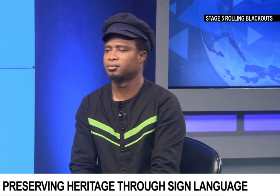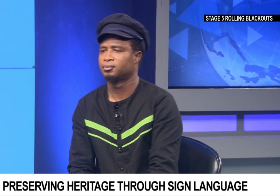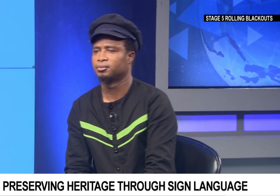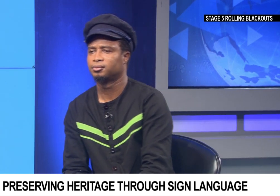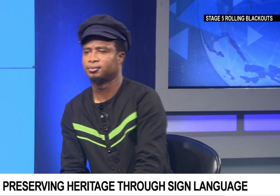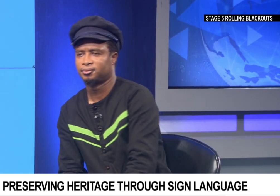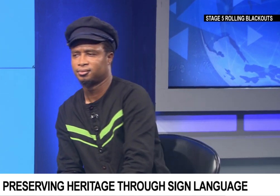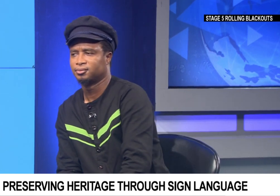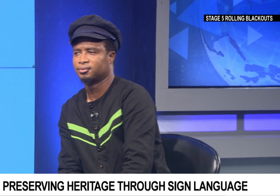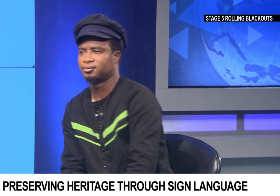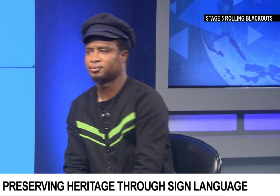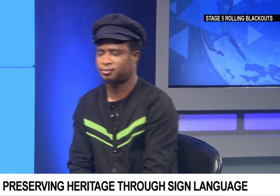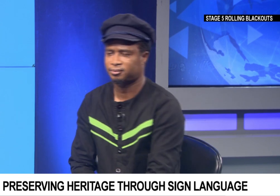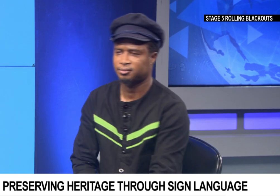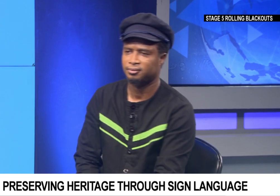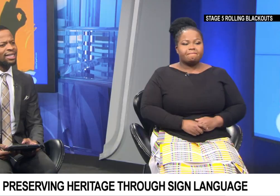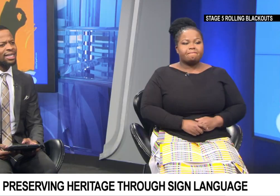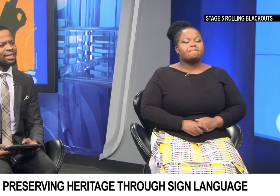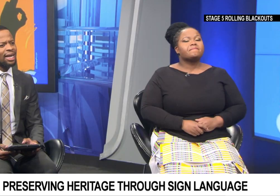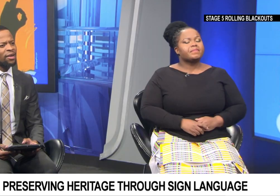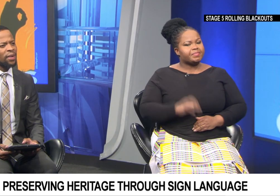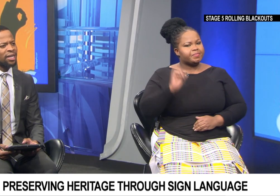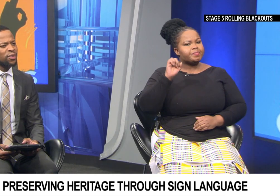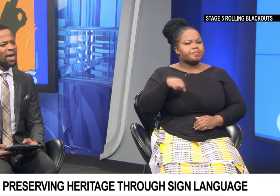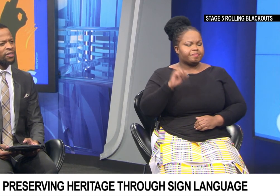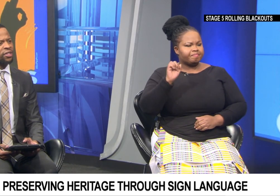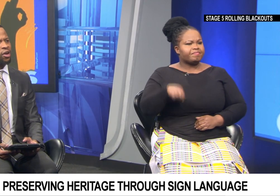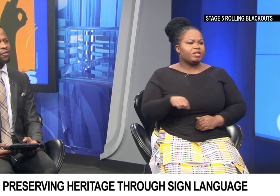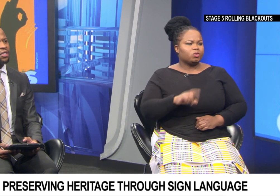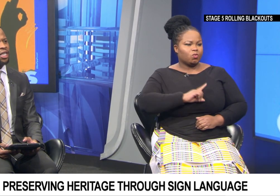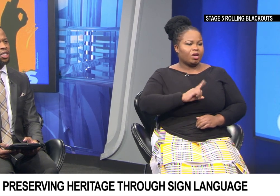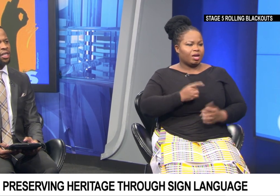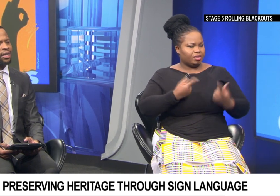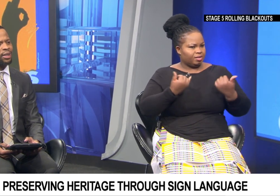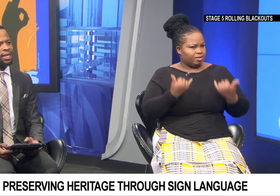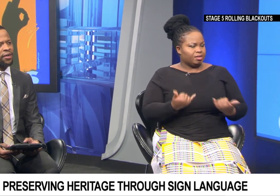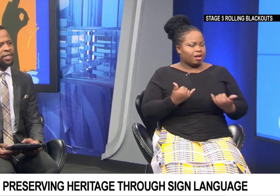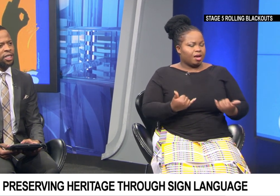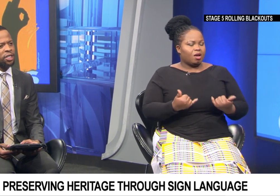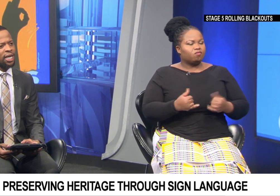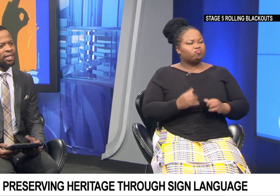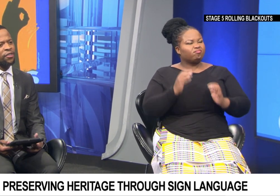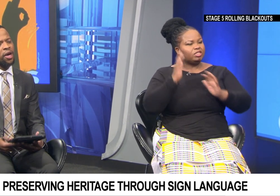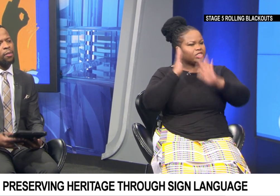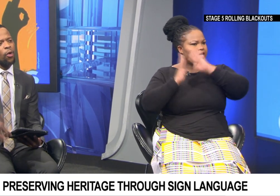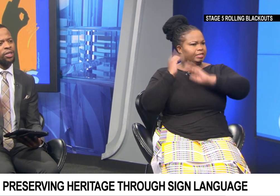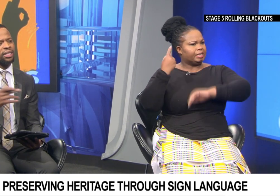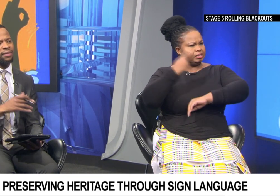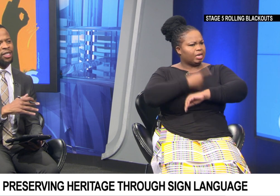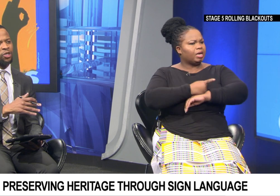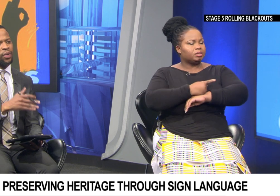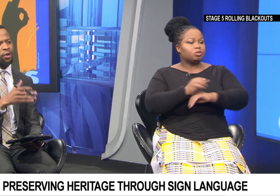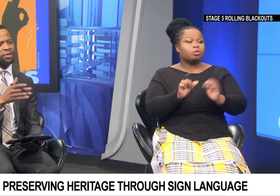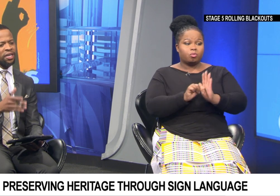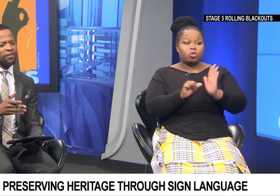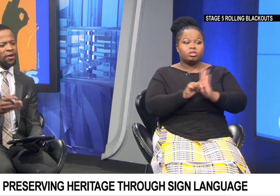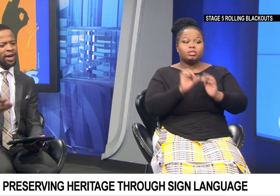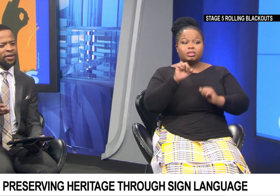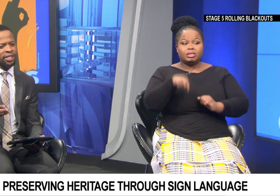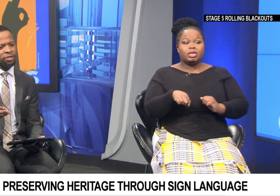within the deaf community. Indeed. And as we have this conversation, this Heritage Day, it's very important, as much as we observe our heritage,